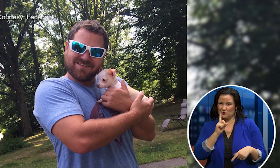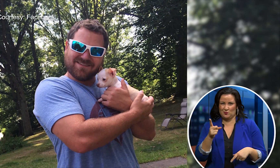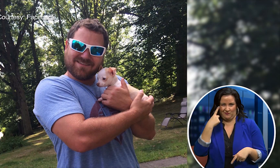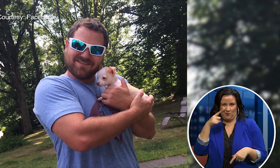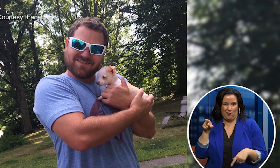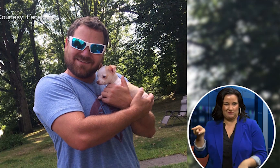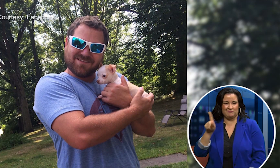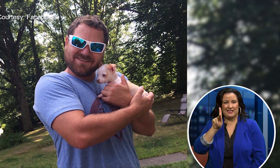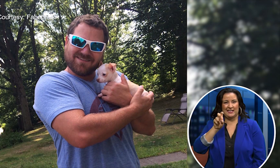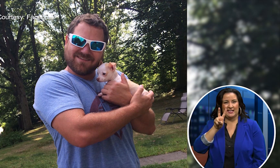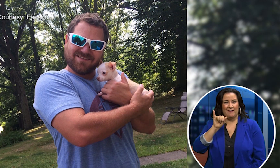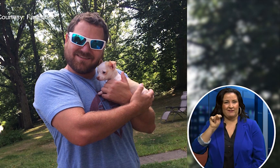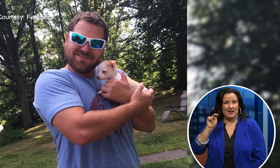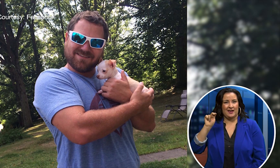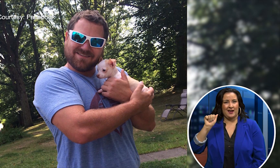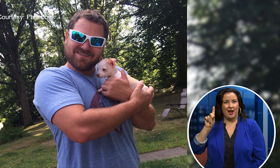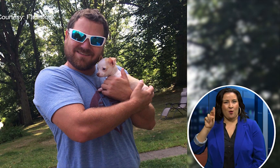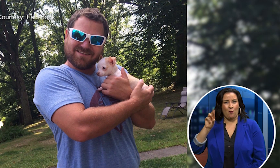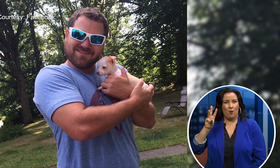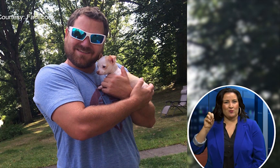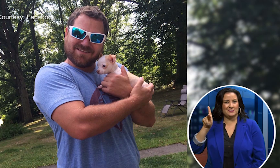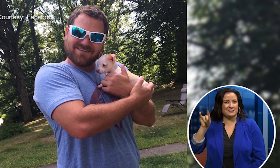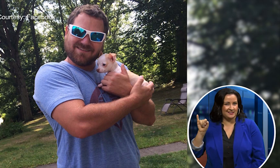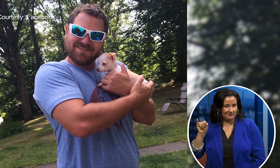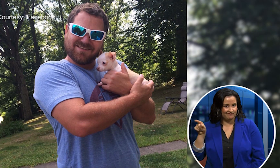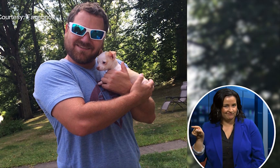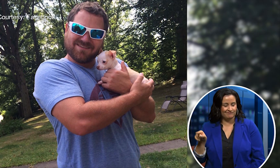But for Kevin Nardowski, this isn't quite true.